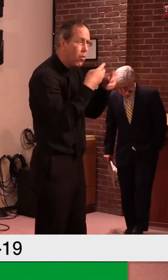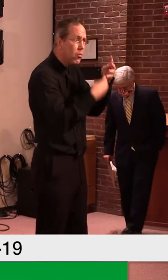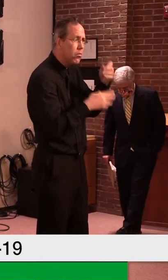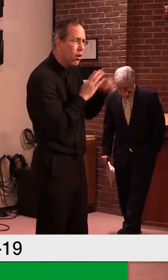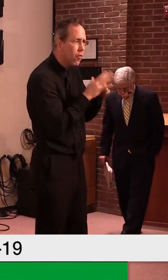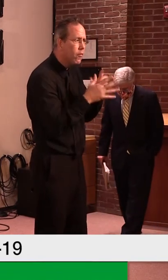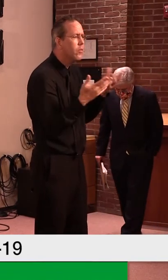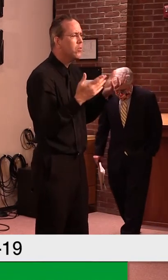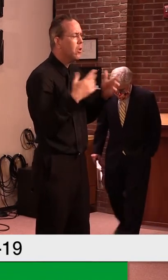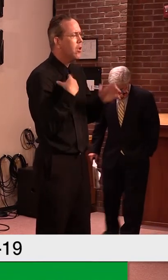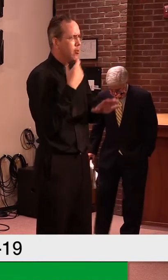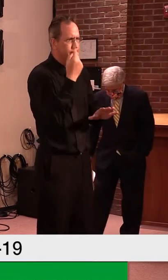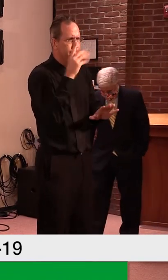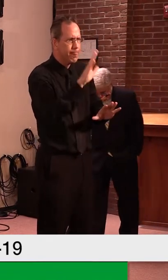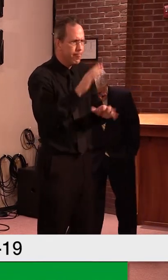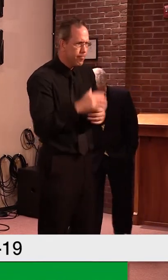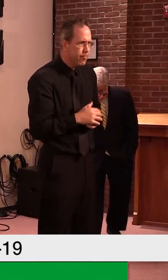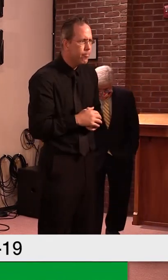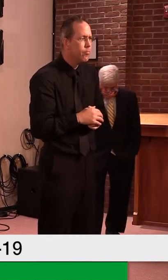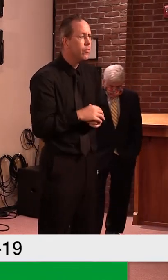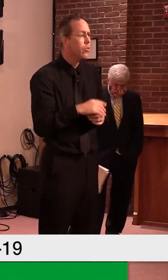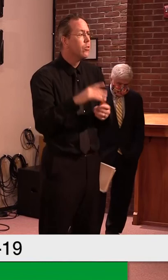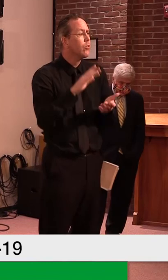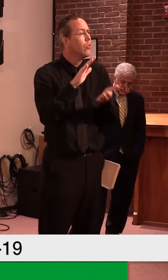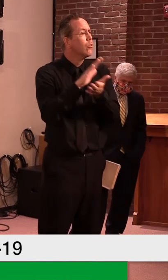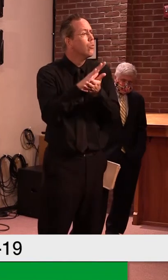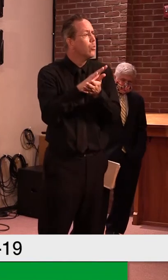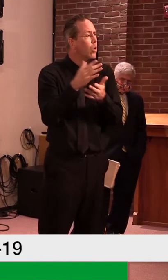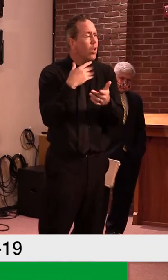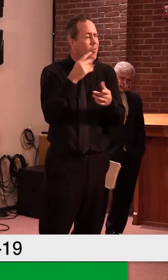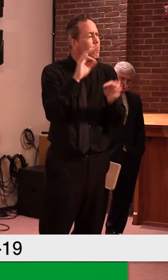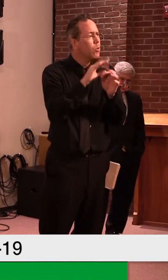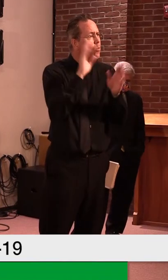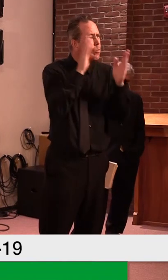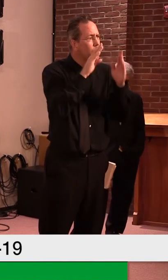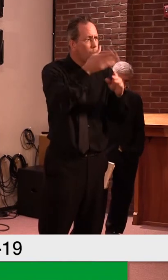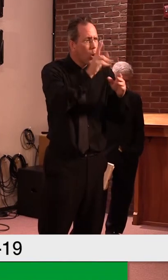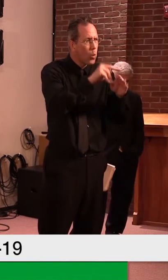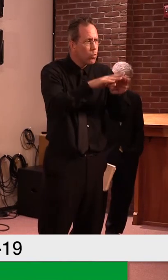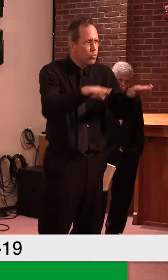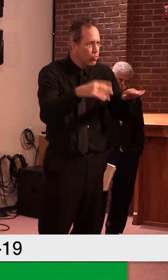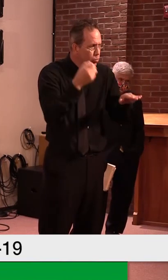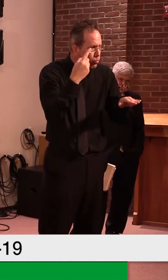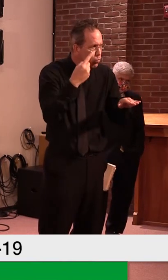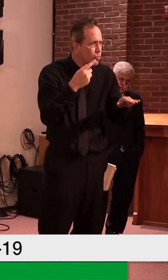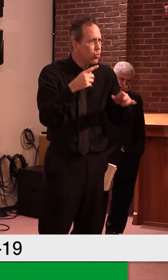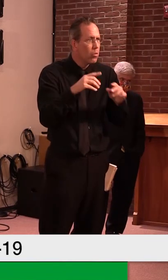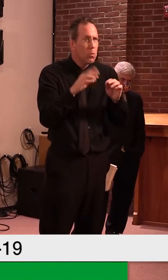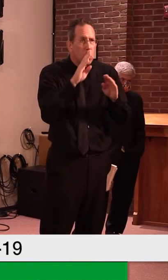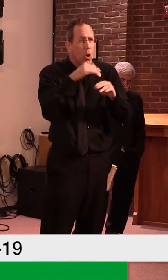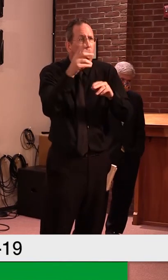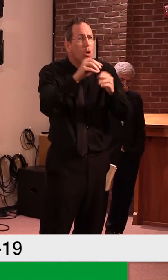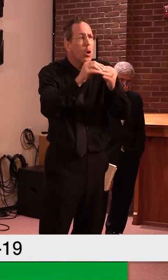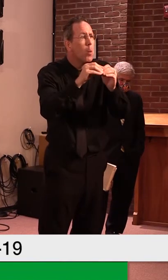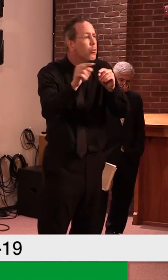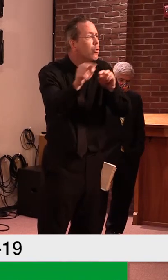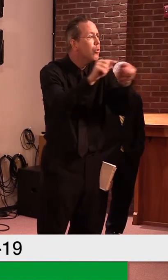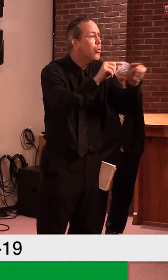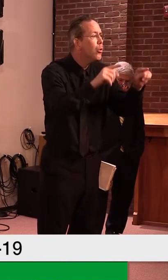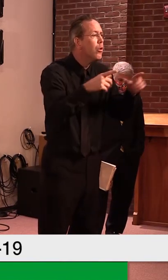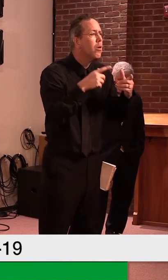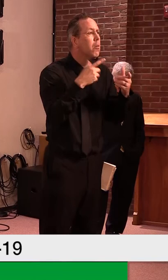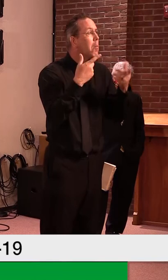relative to, uh, the ADM count and so forth at the west. Clearly, this is, these are underneath the situations, and, um,